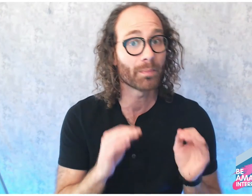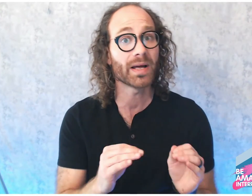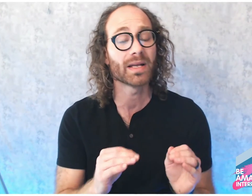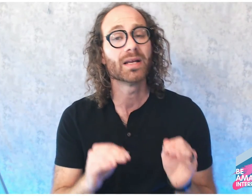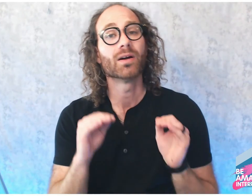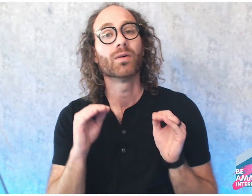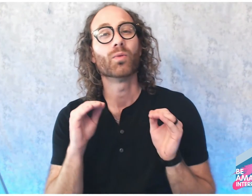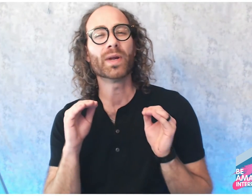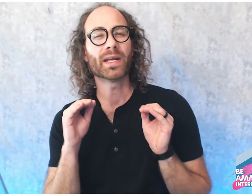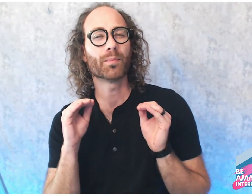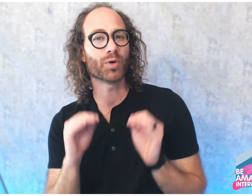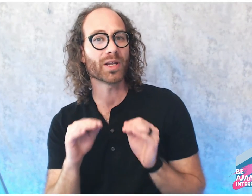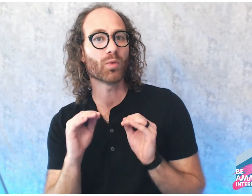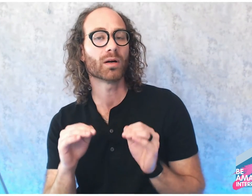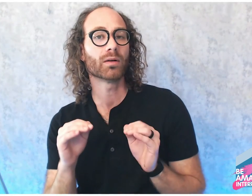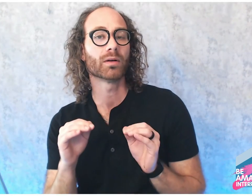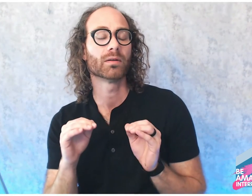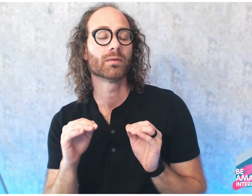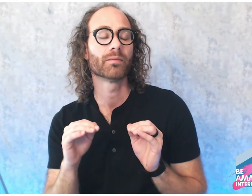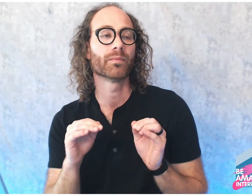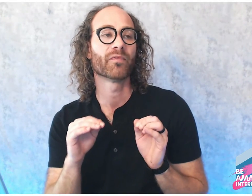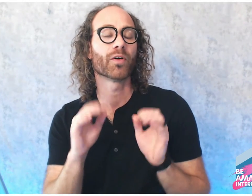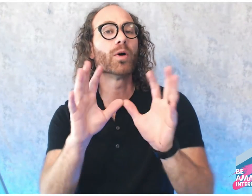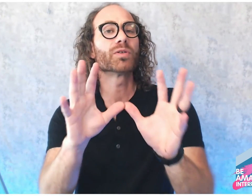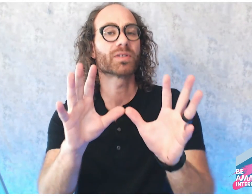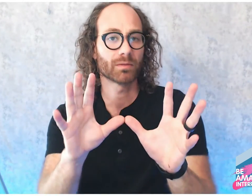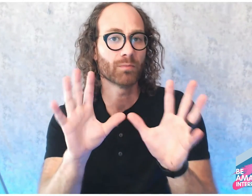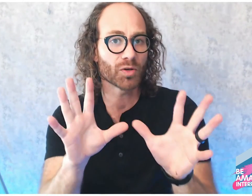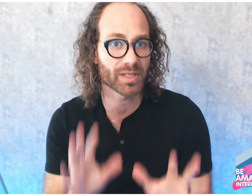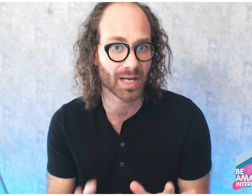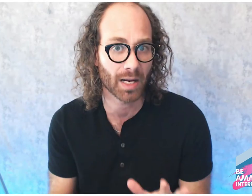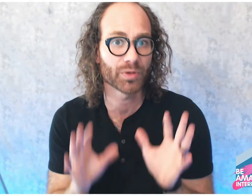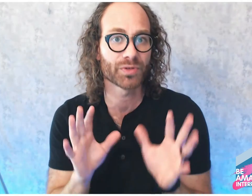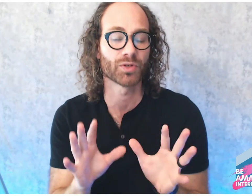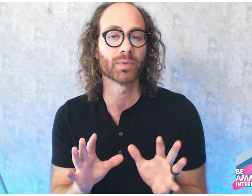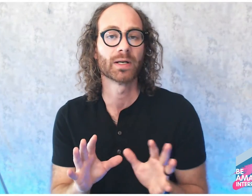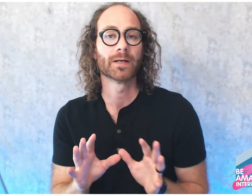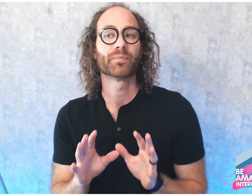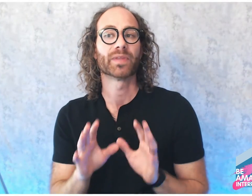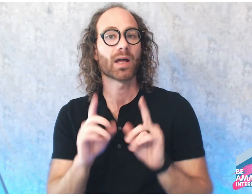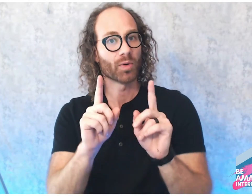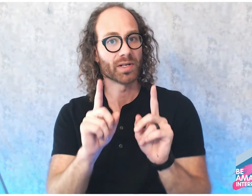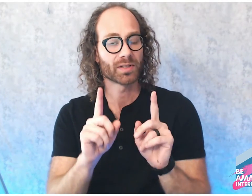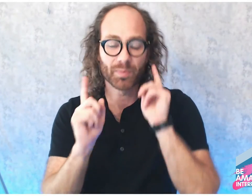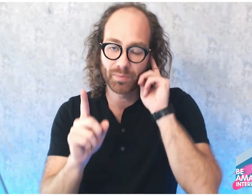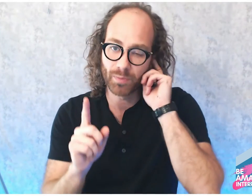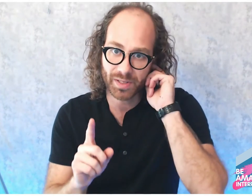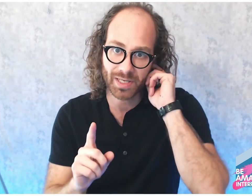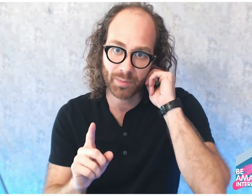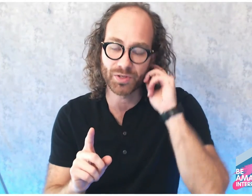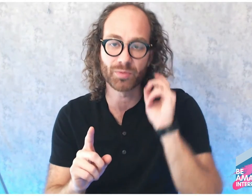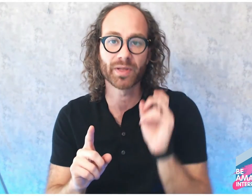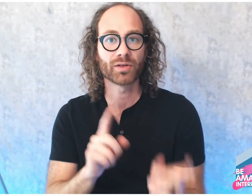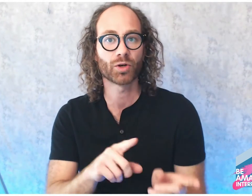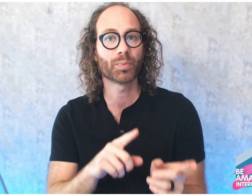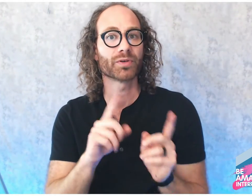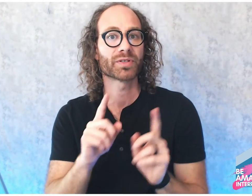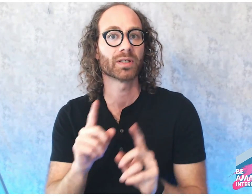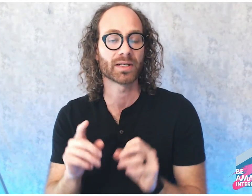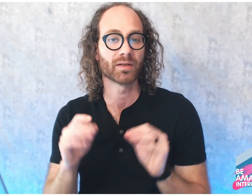we can pretty well, for most of the time, presume, not always, but most of time presume that the interpreters selected for